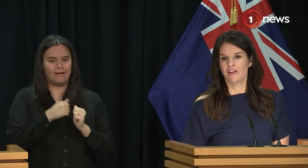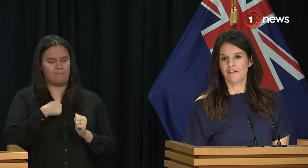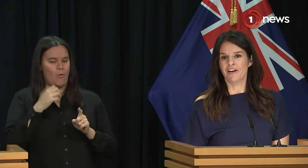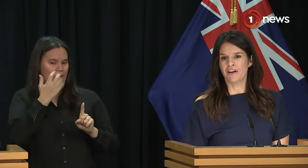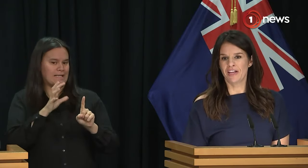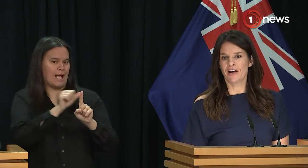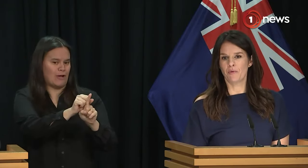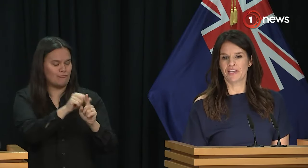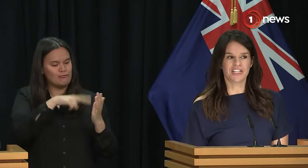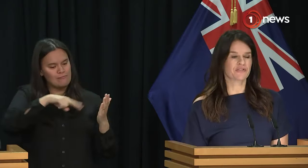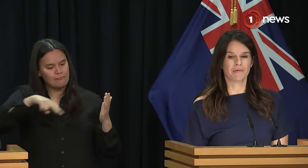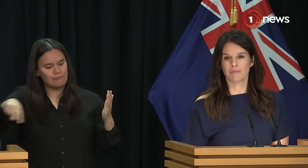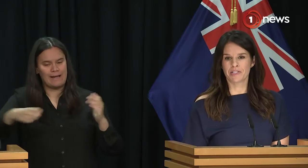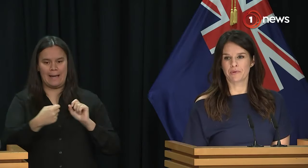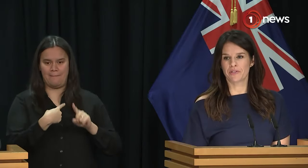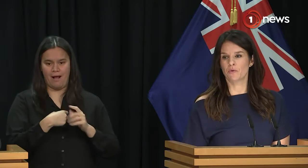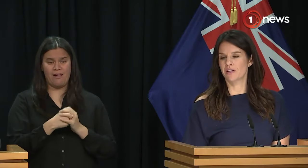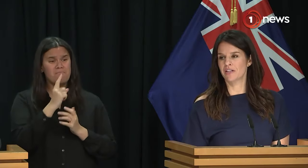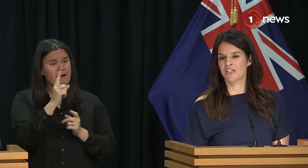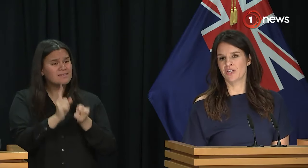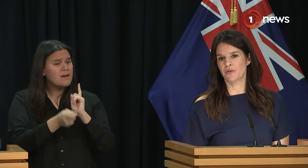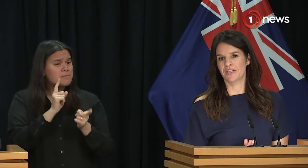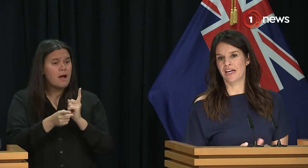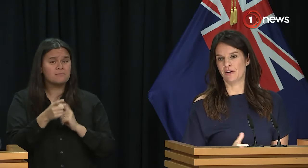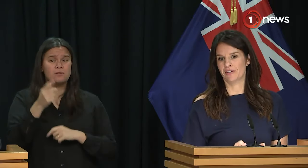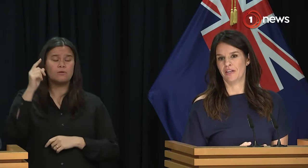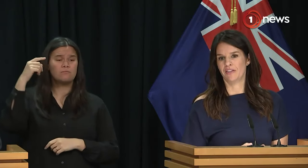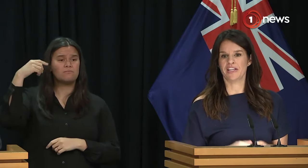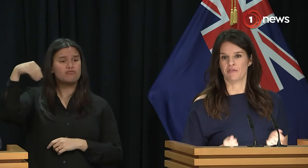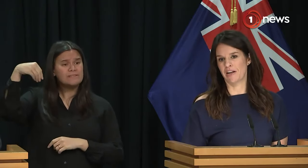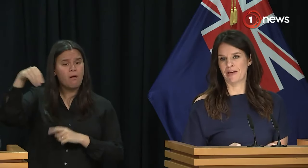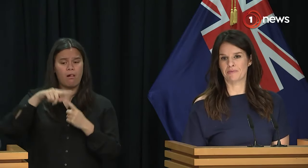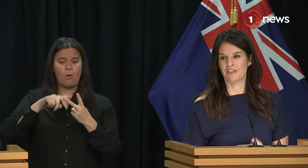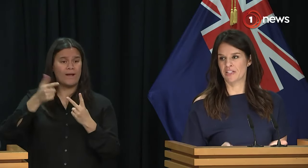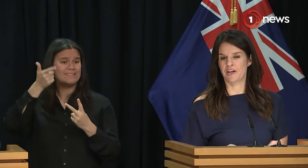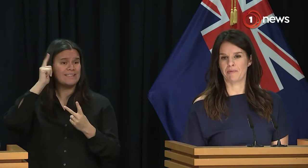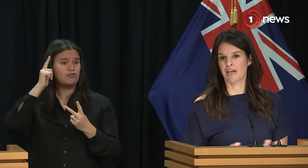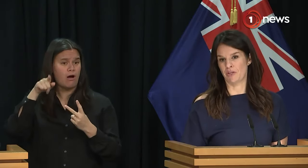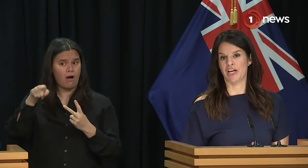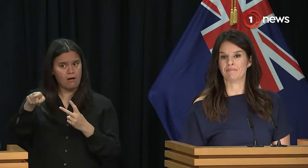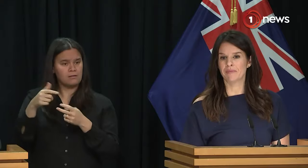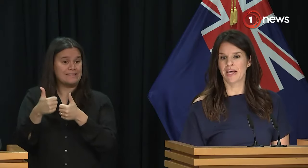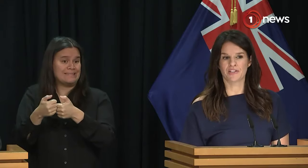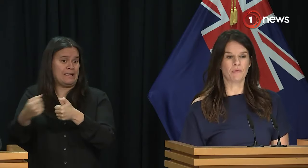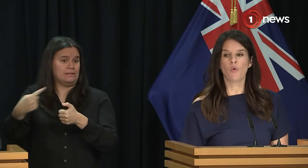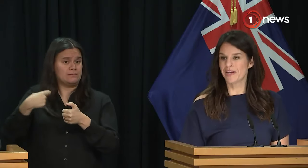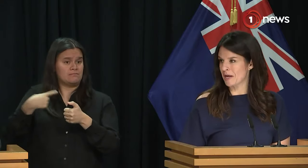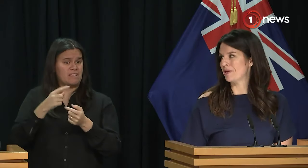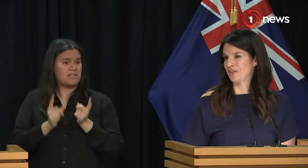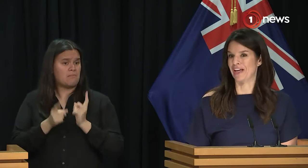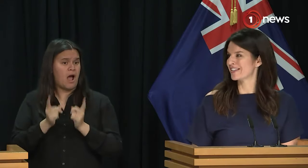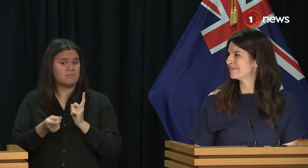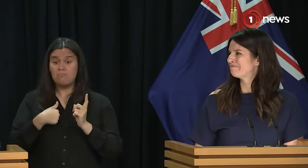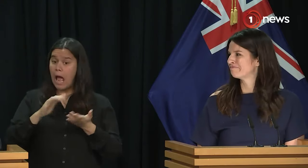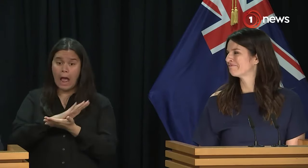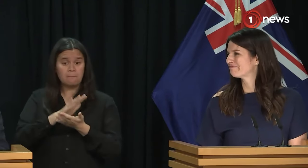you know, every now and then I will get a text from a principal or a teacher who says, hey, look, thanks for writing back to me. Thanks for your number. Can we chat? And I'm always